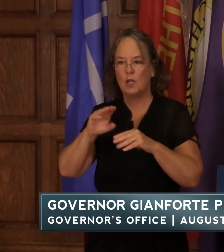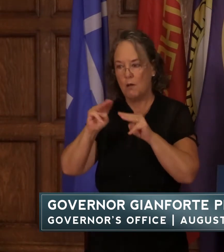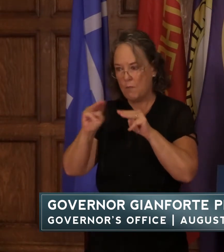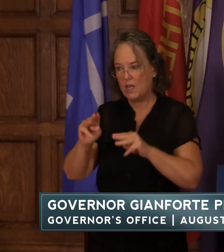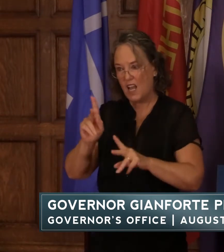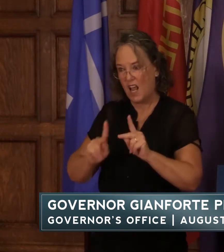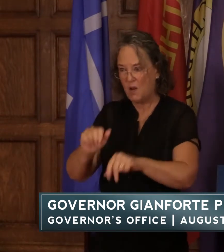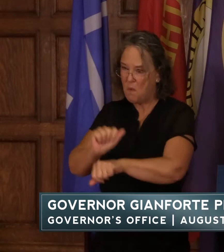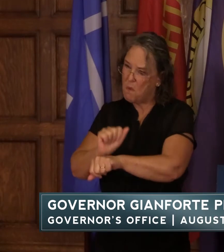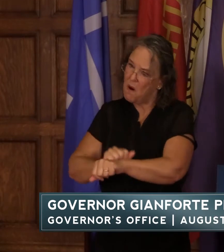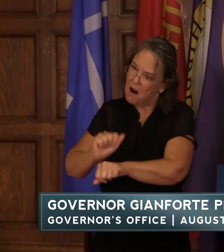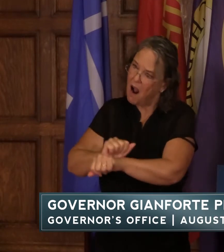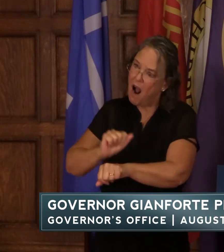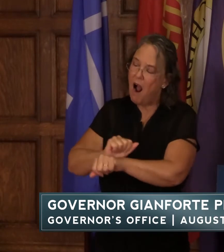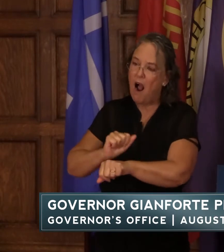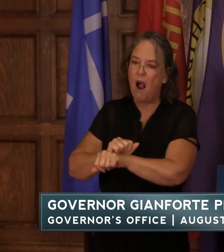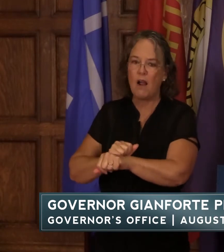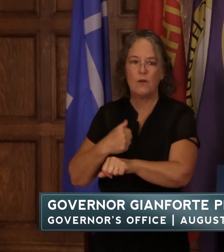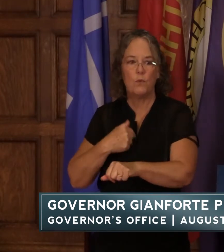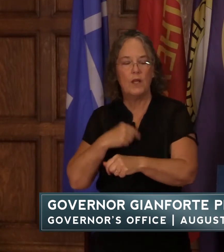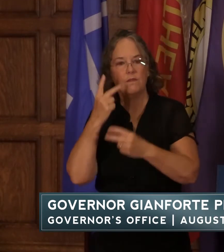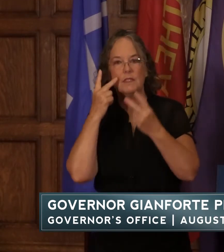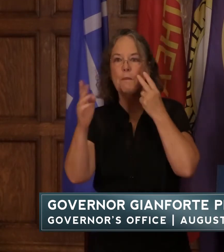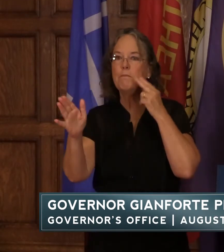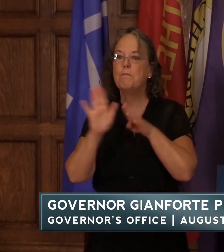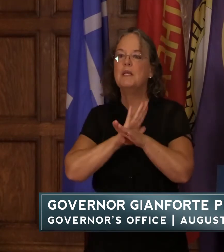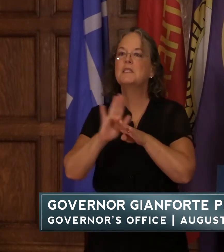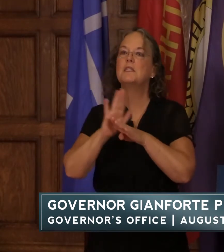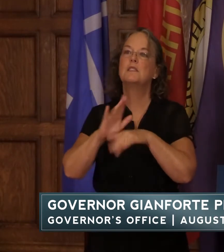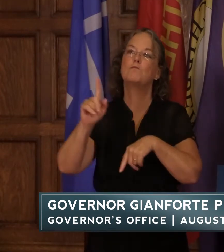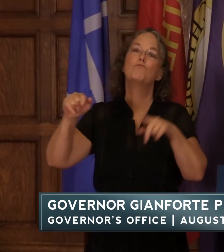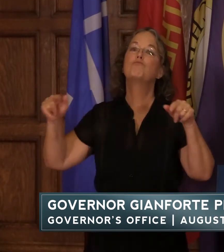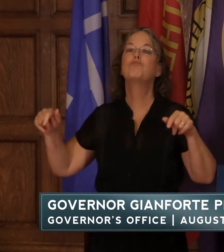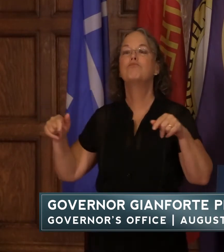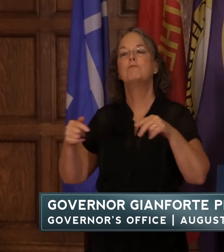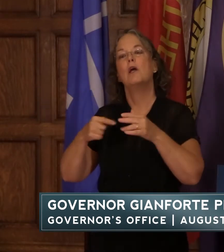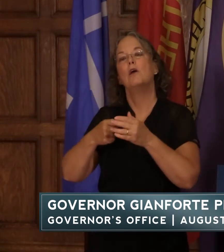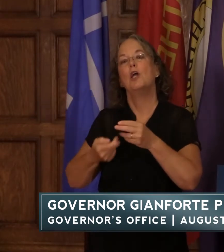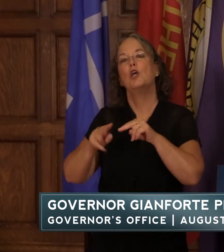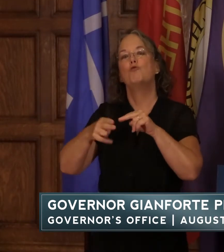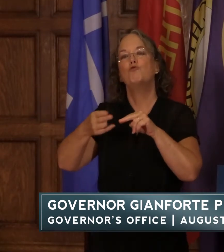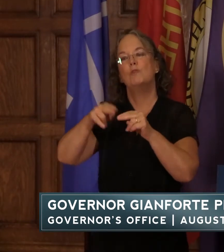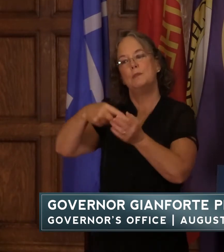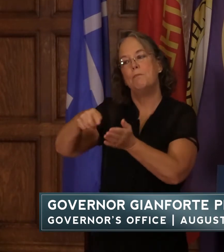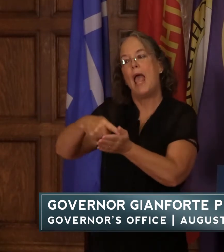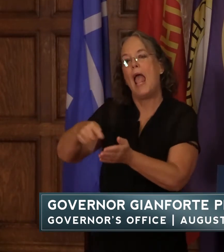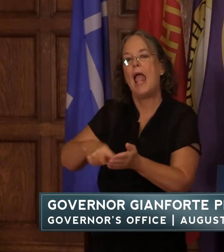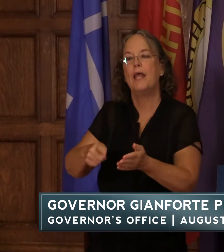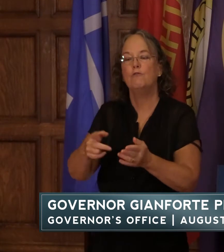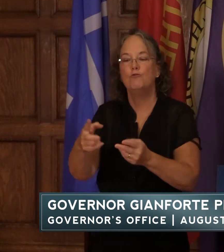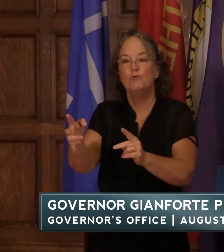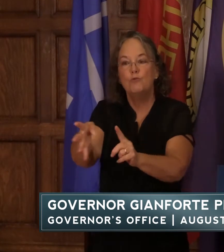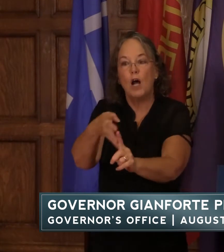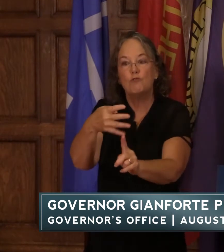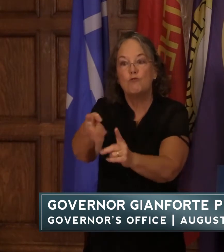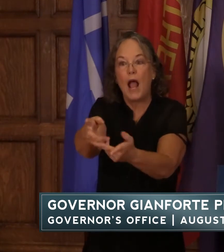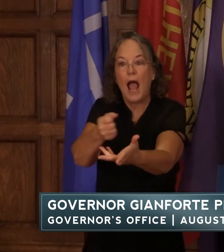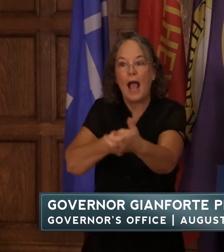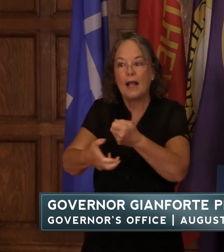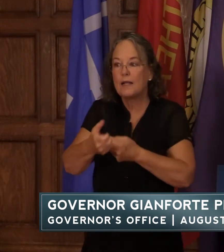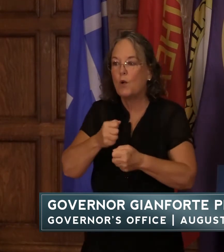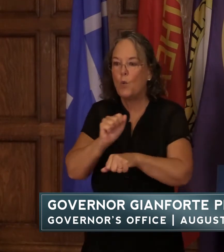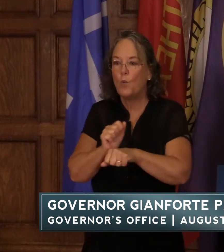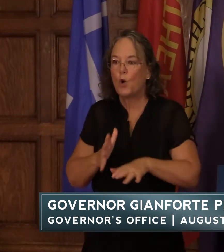we've seen businesses of all sizes raise wages to attract workers and hold on to the ones they have